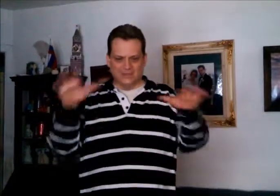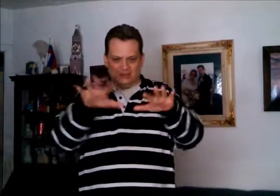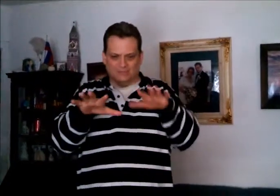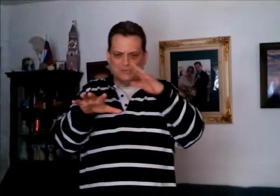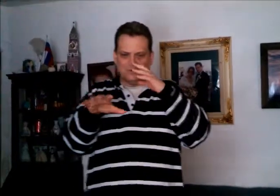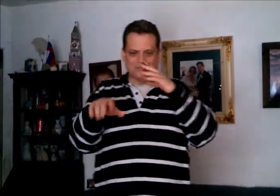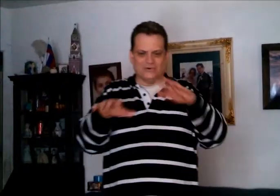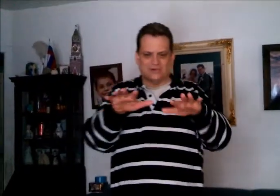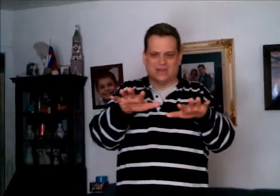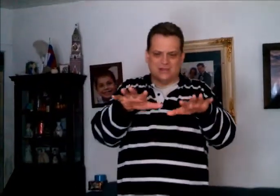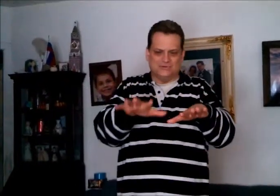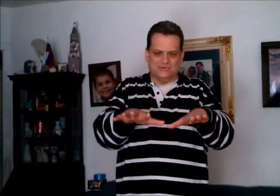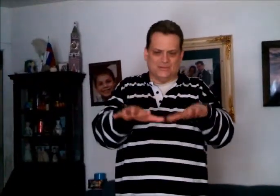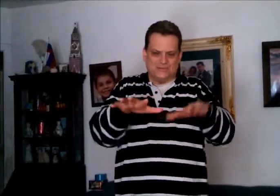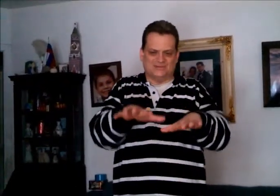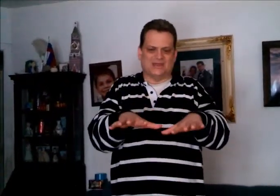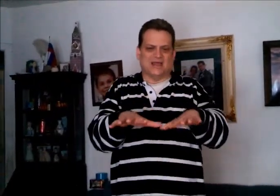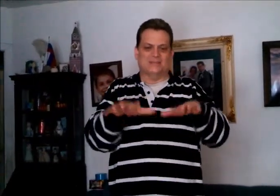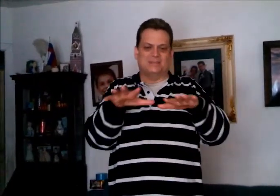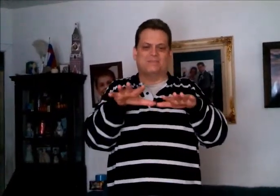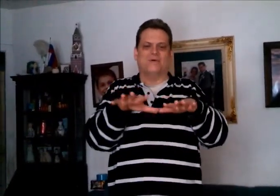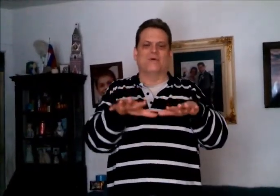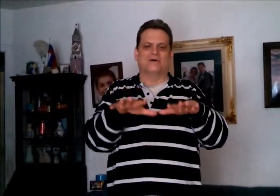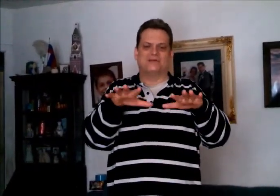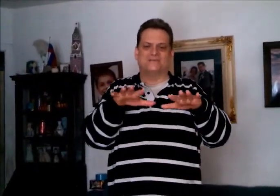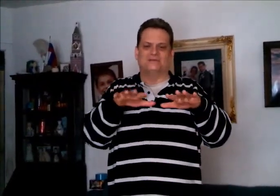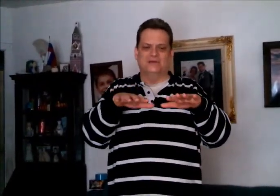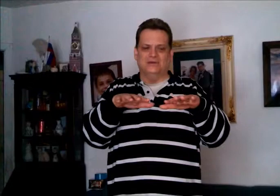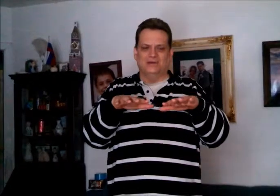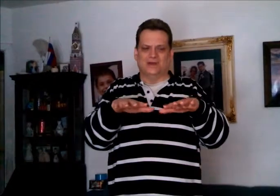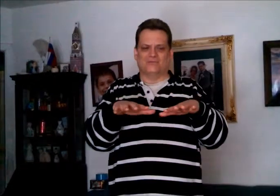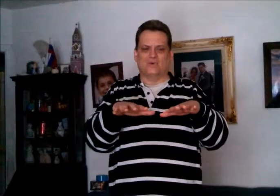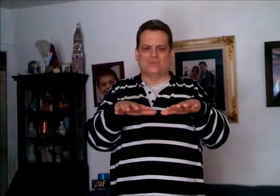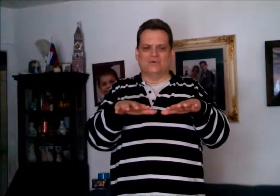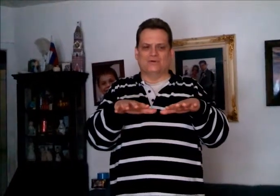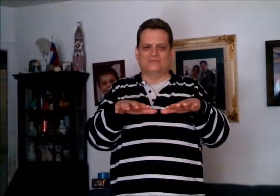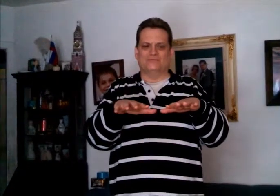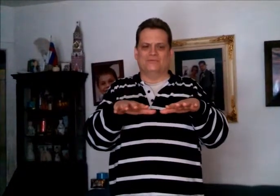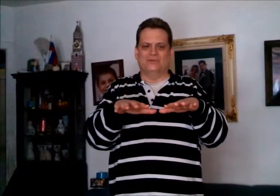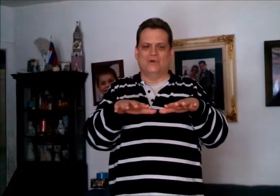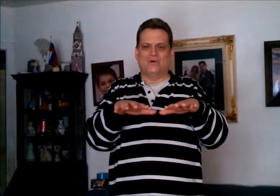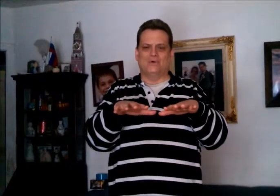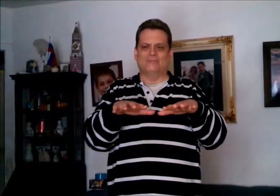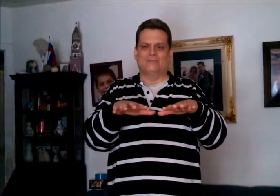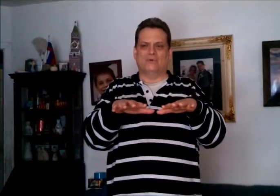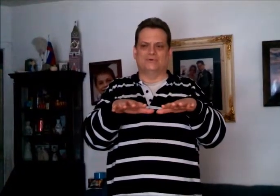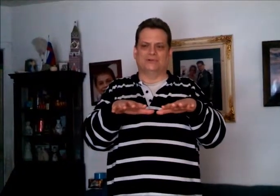The important part of calm is you want to stop and pause. Have a moment of no motion.